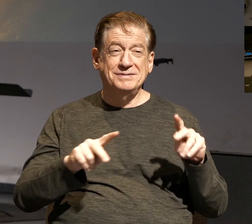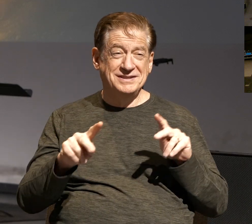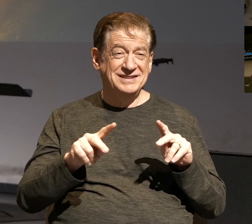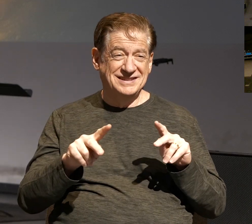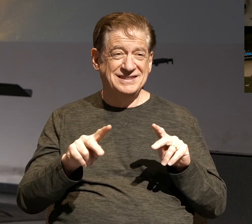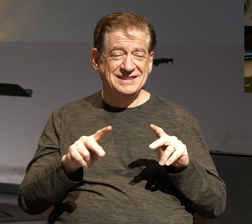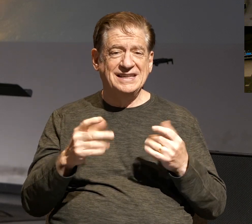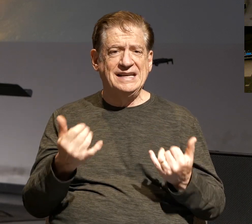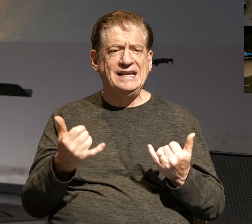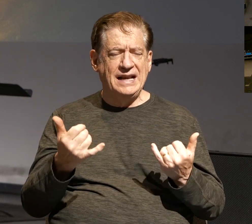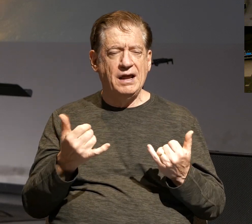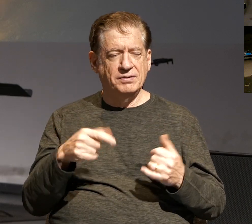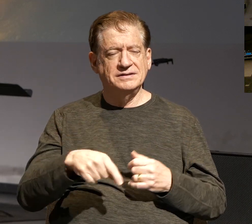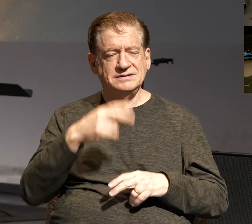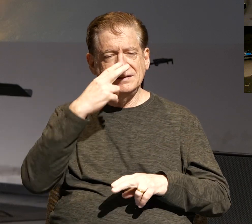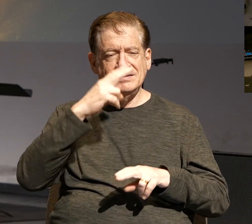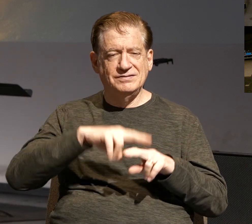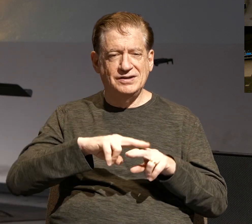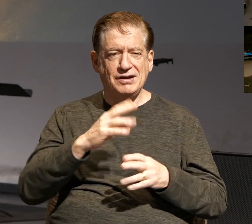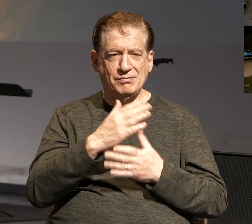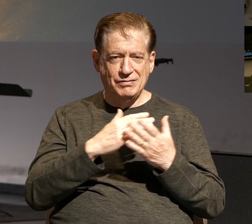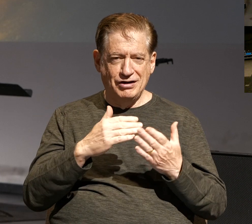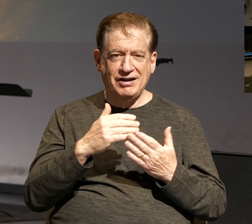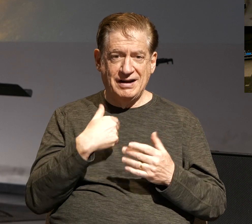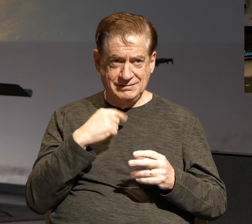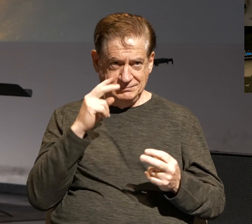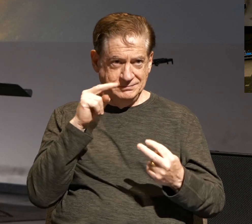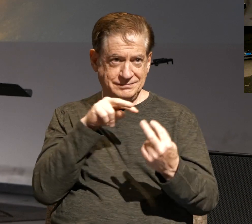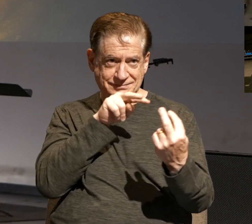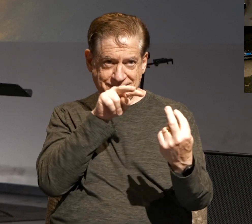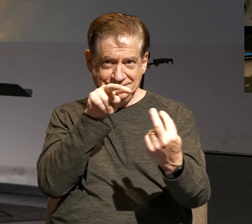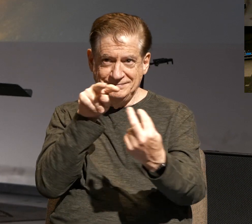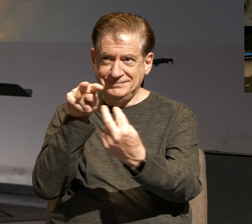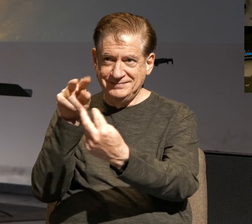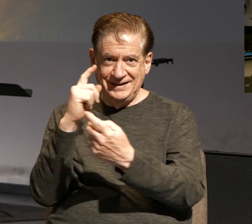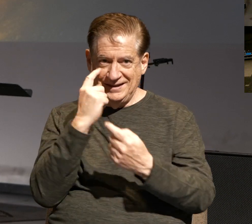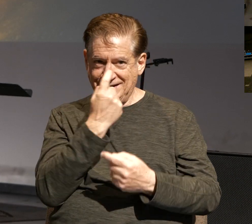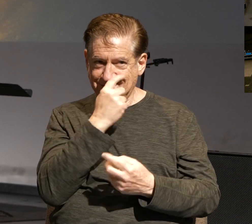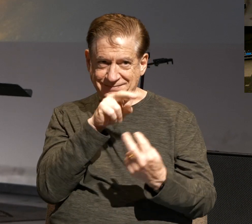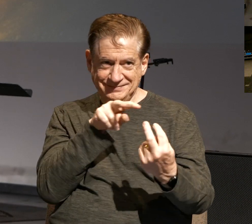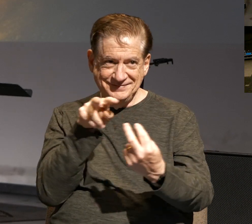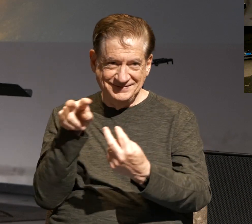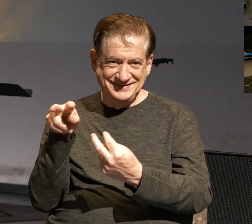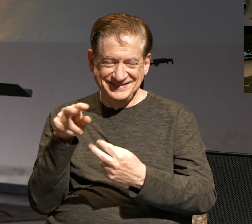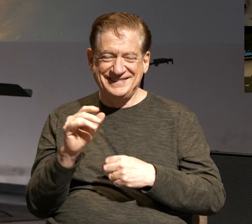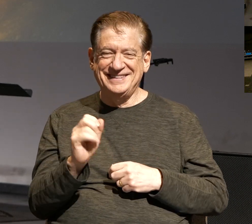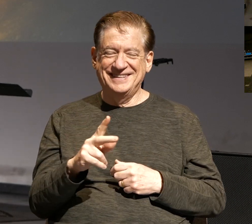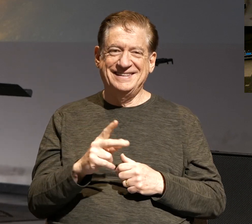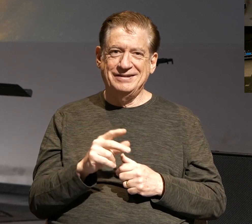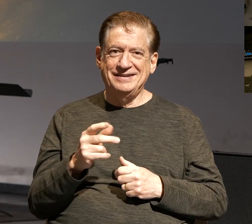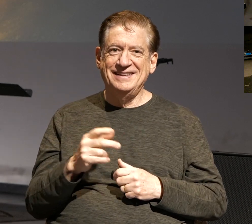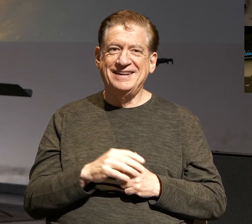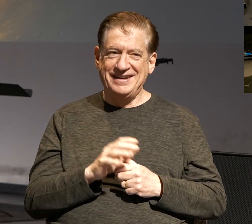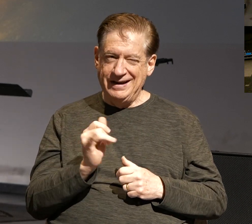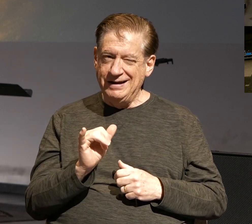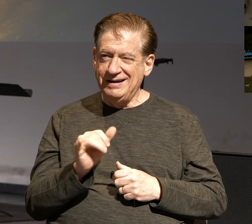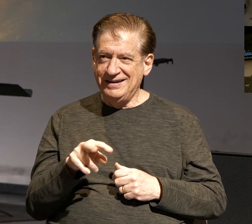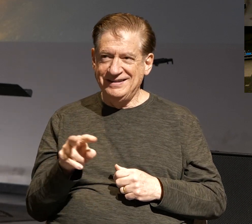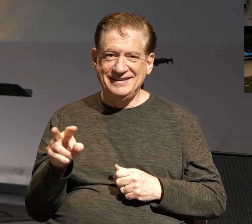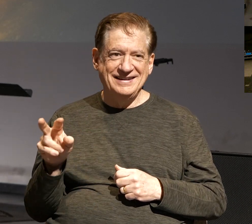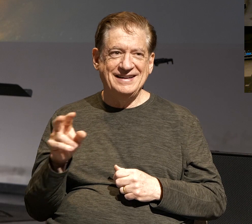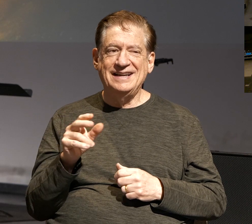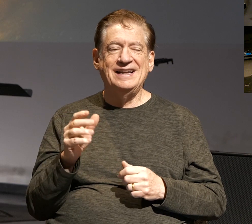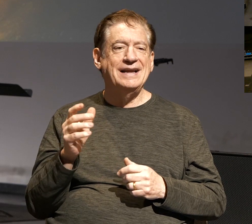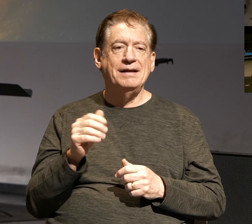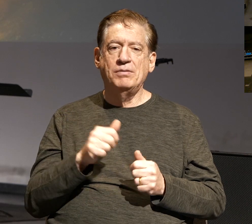this is a fun part because I can look around. I can make eye contact with a few of you and I can tell wheels are turning right now. All right. So, I get to keep away